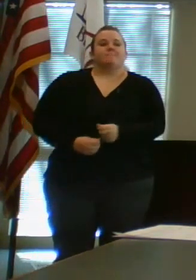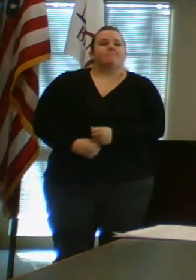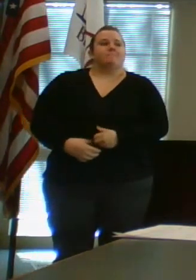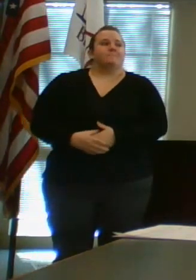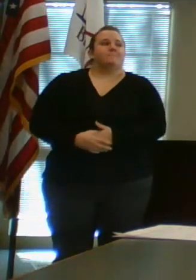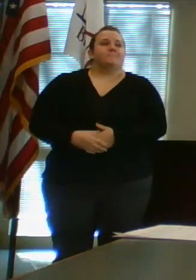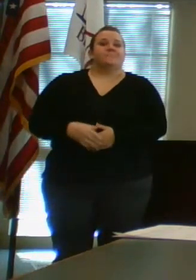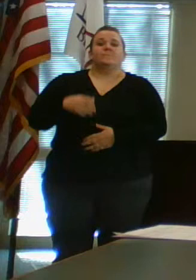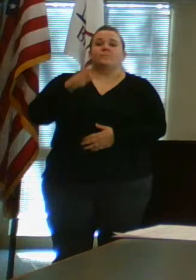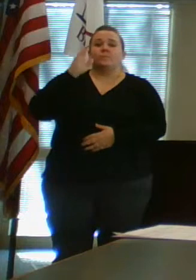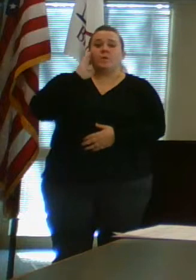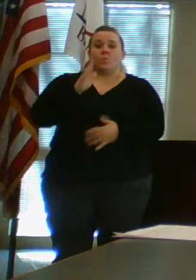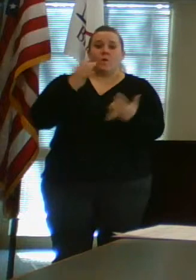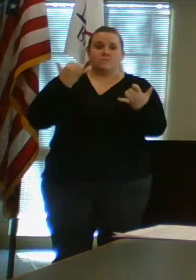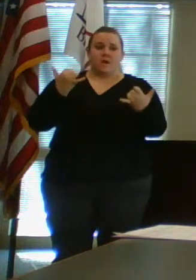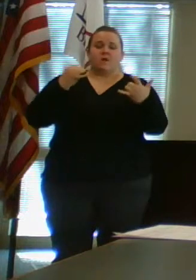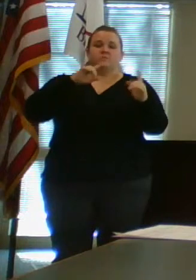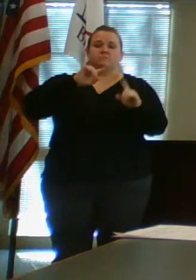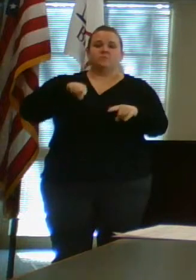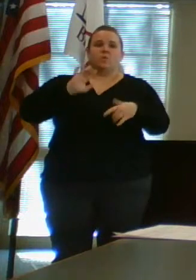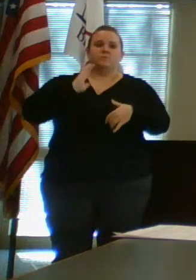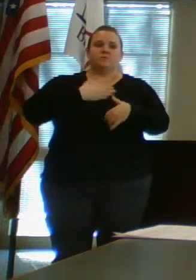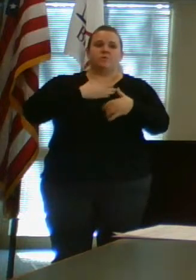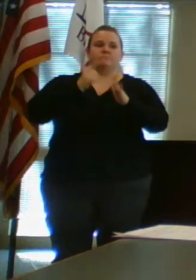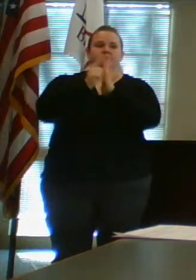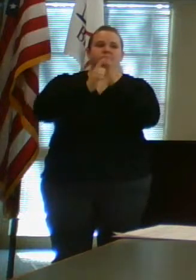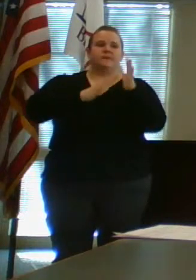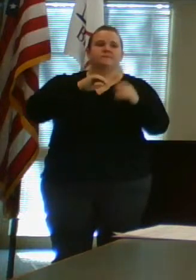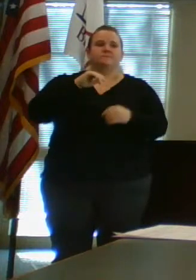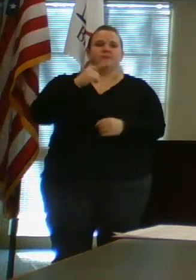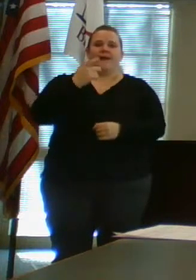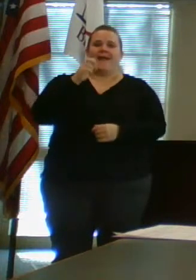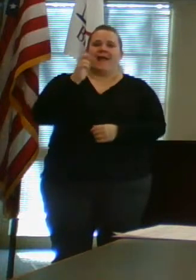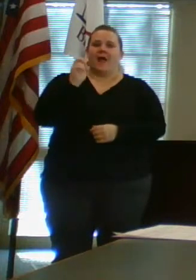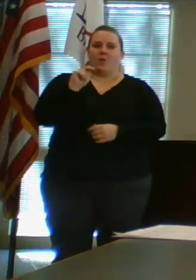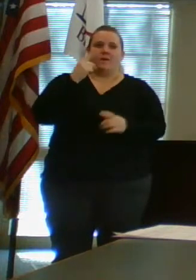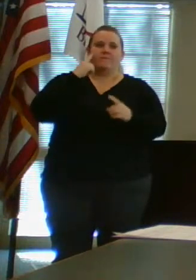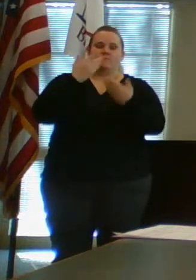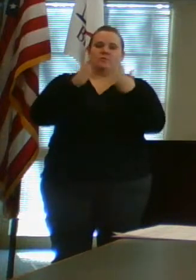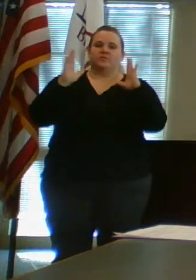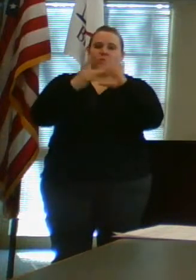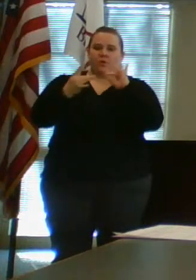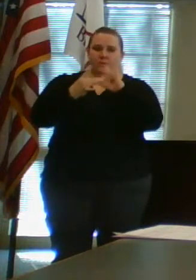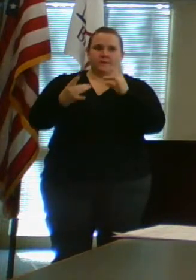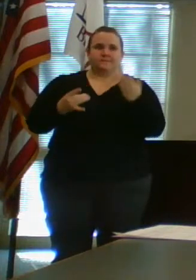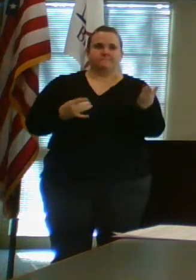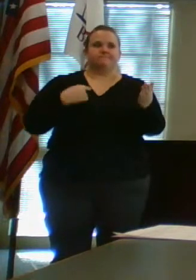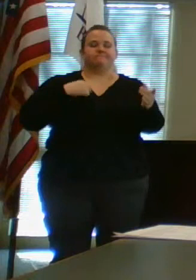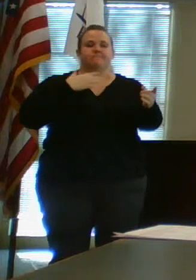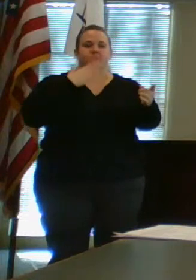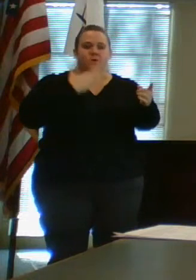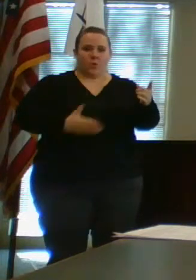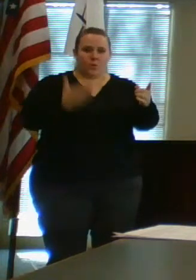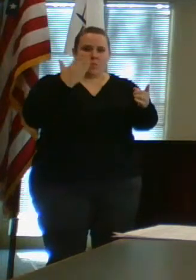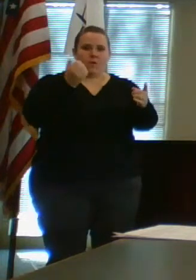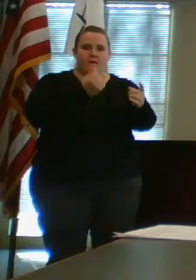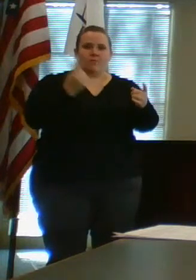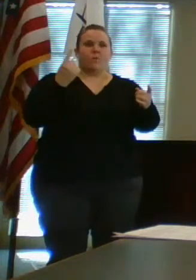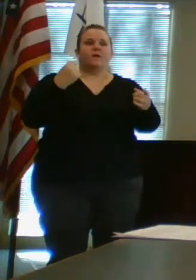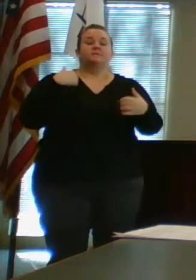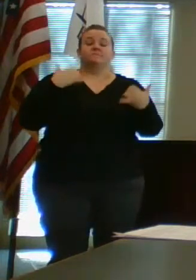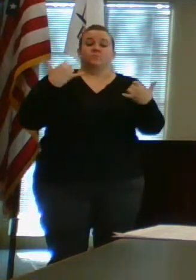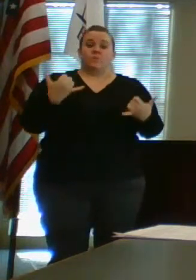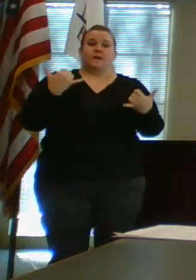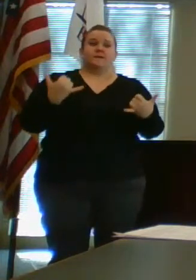We will go to our solicitor, Darren Finnellis, for general comments. Good morning, everyone. At this